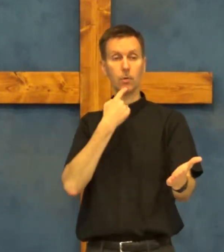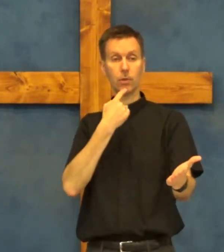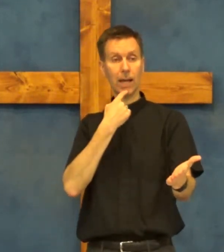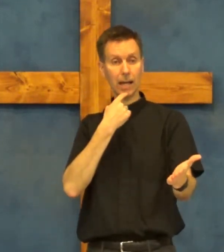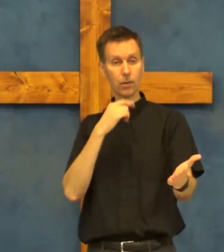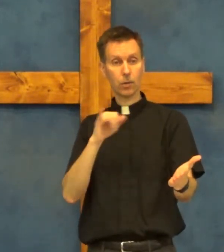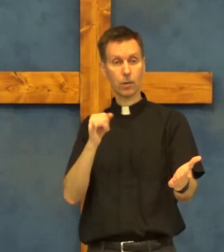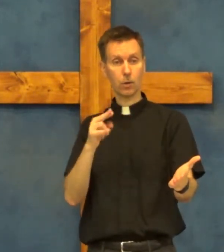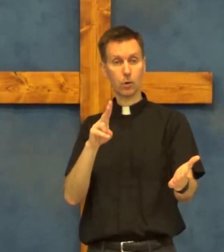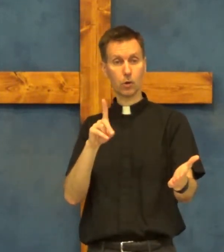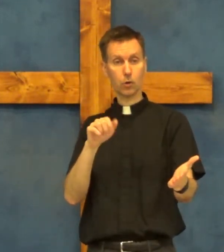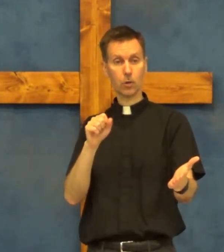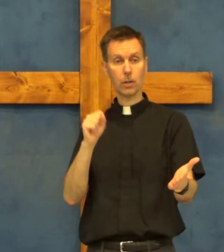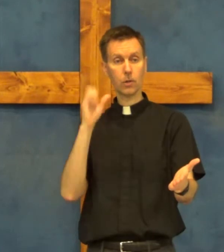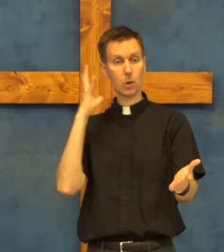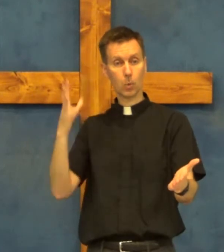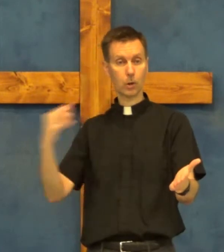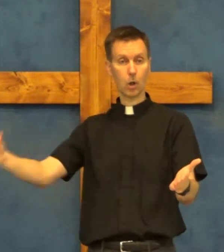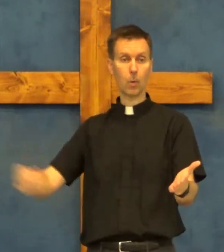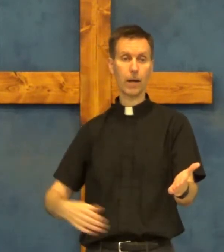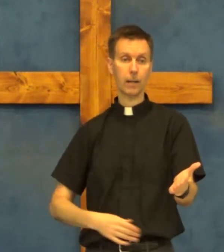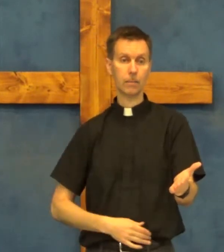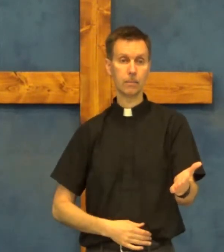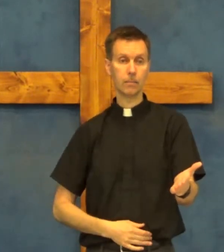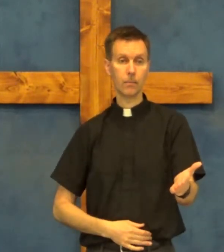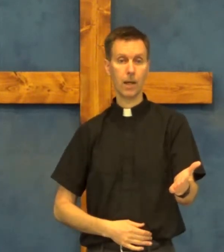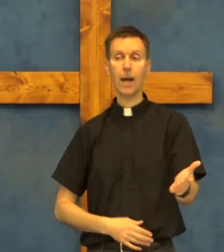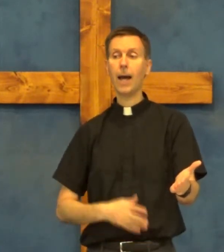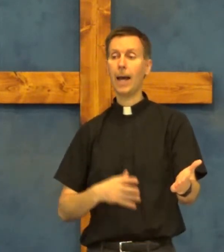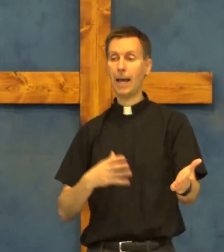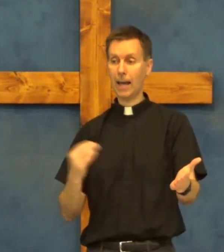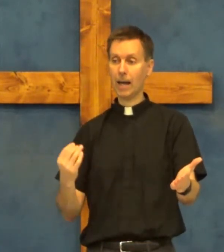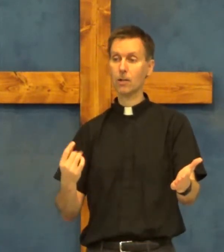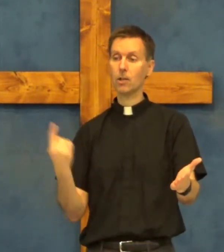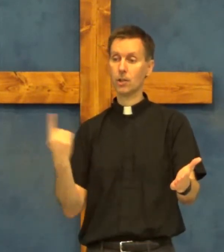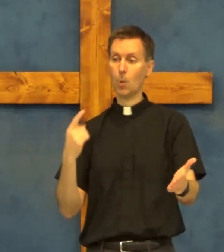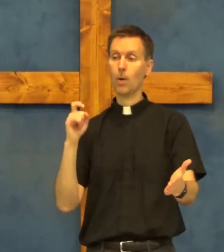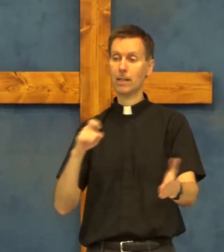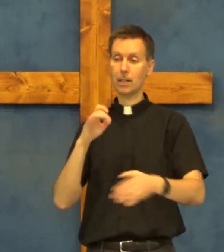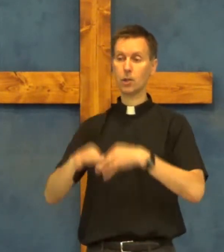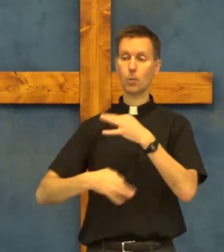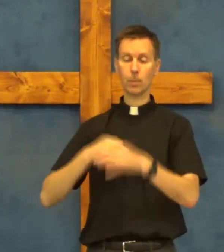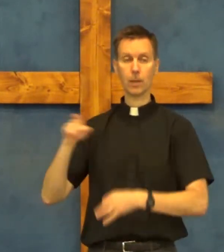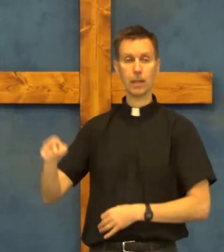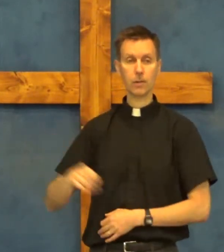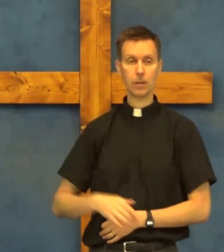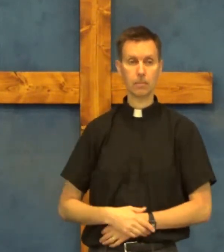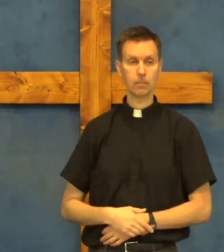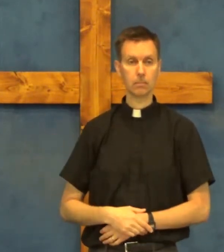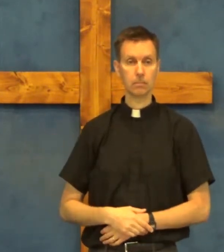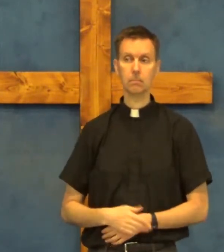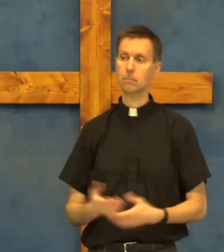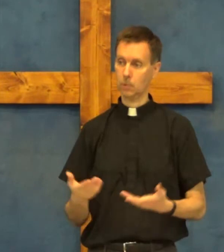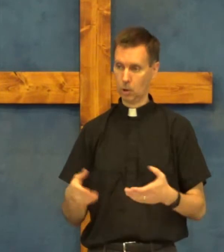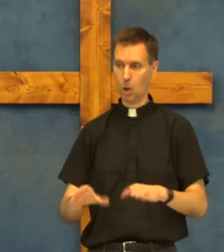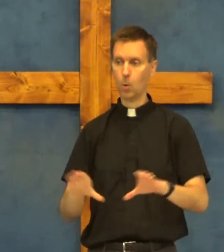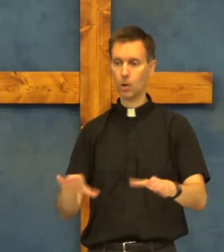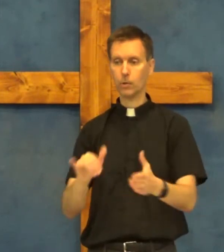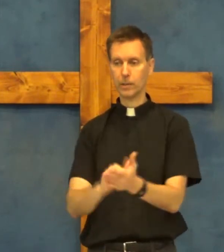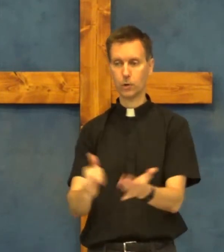says that Judas would go away and someone needs to replace him so let's